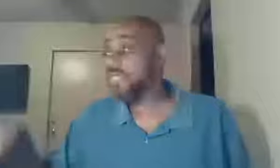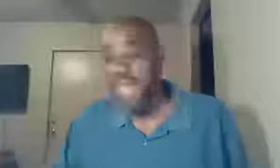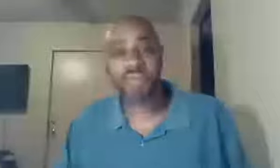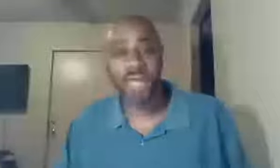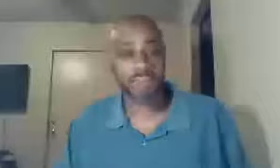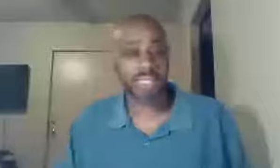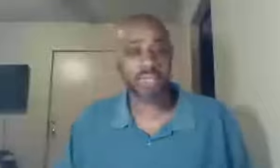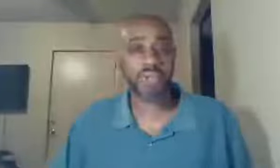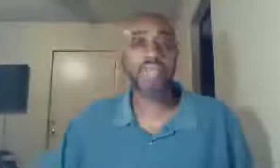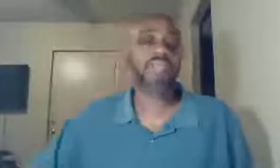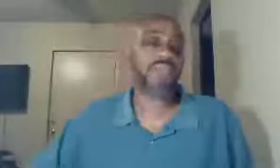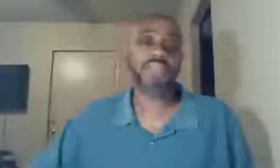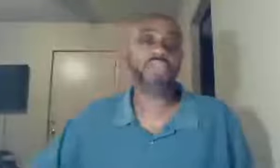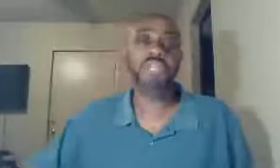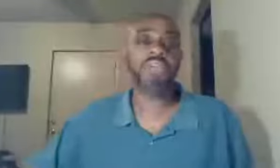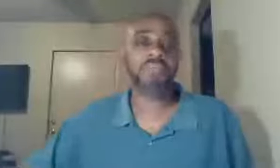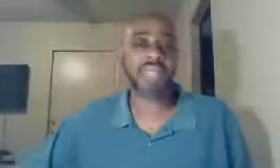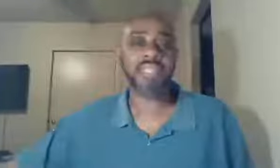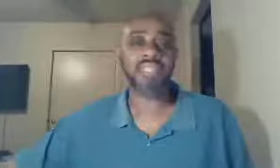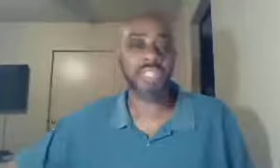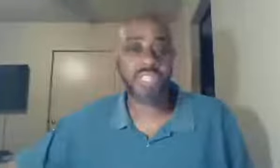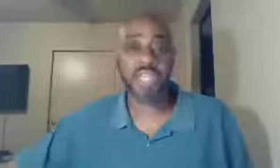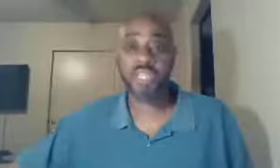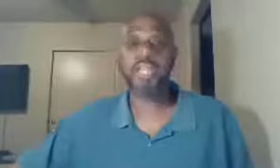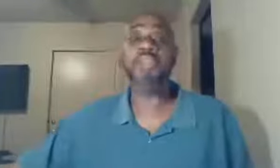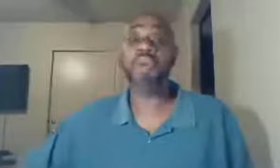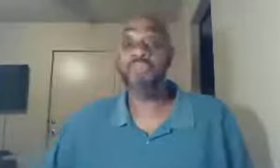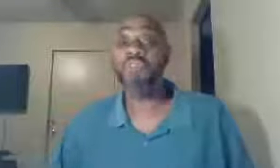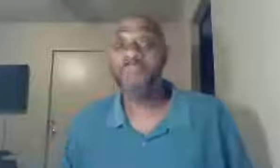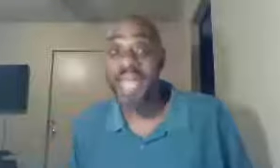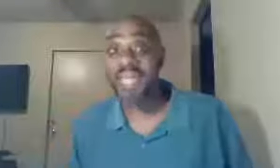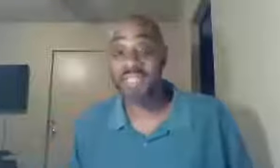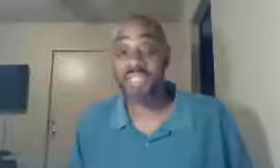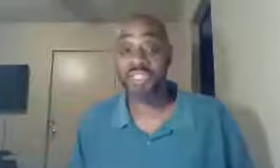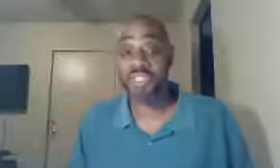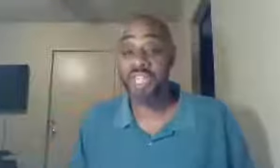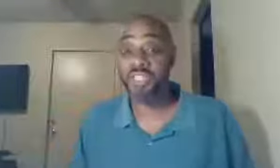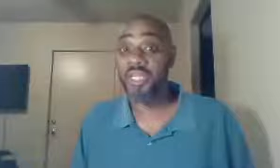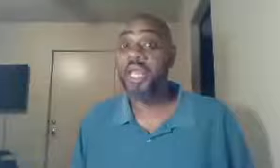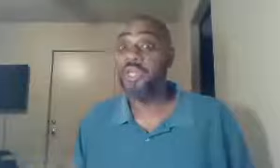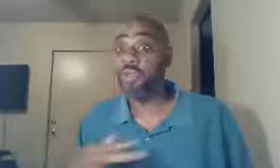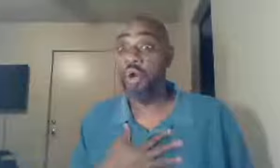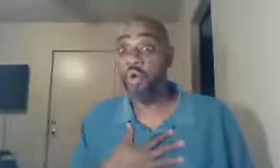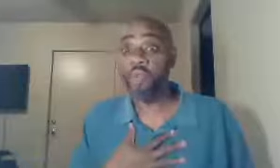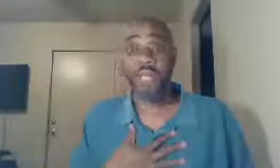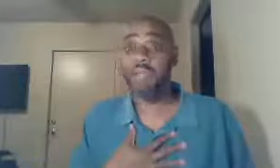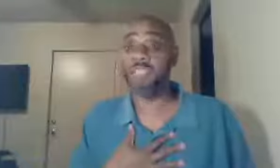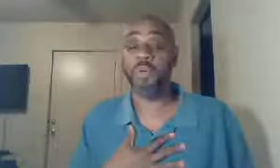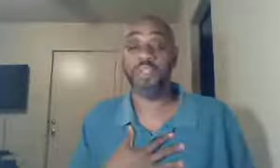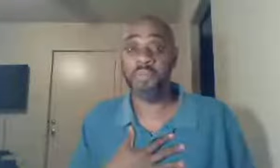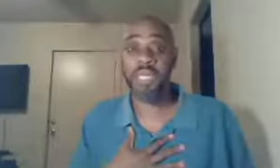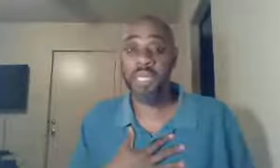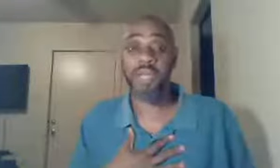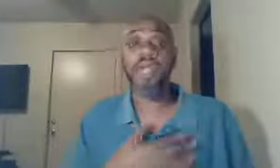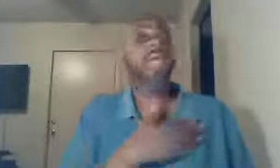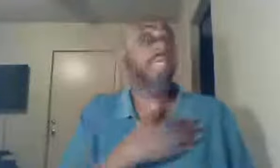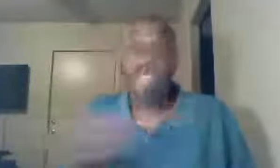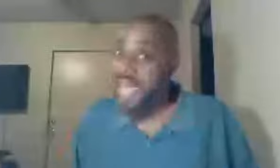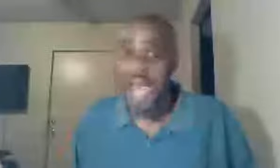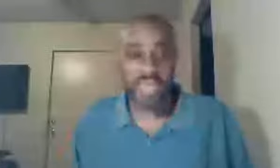never a believer, the fact that you didn't even, make such a decision, so if you've made such a decision, and you go, oops, I'm not supposed to be here, get out of